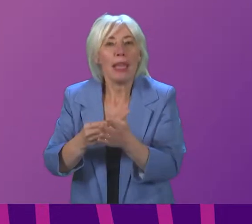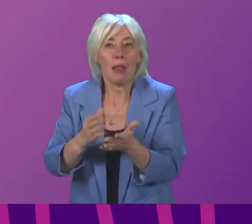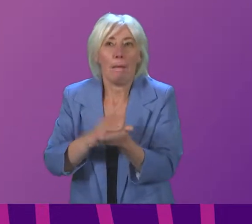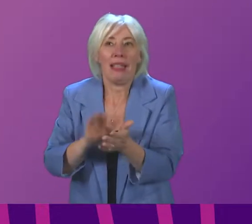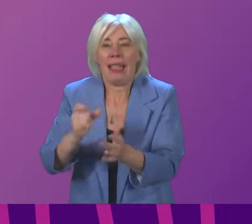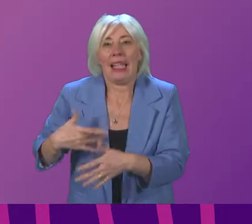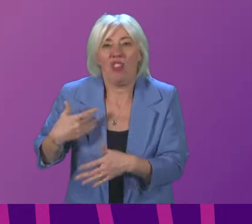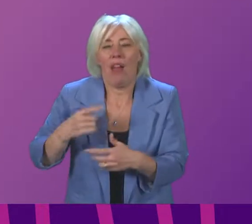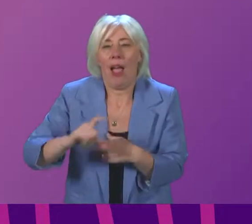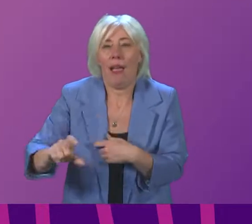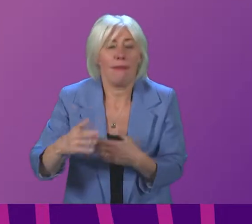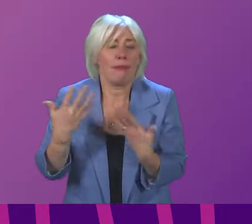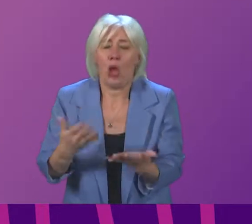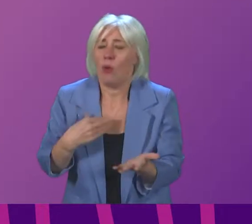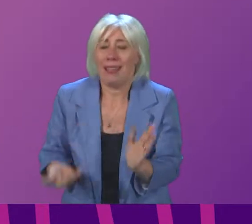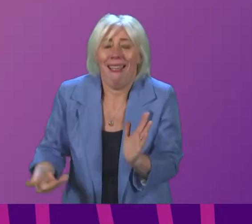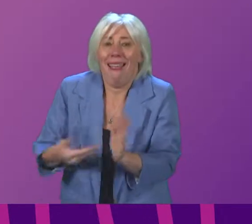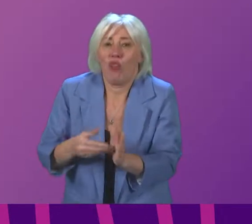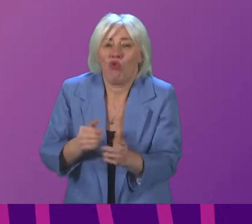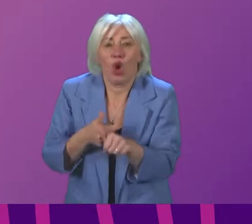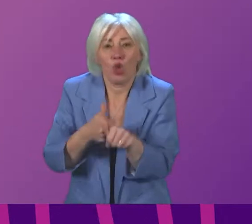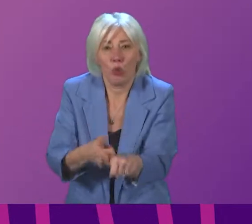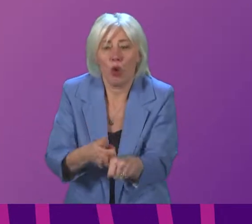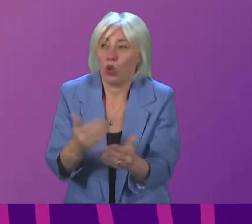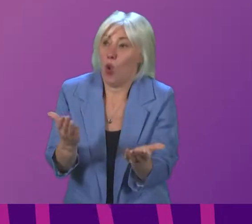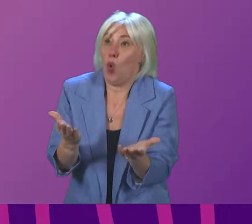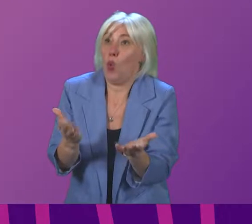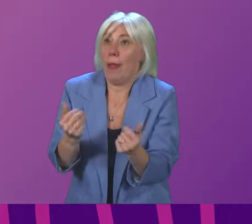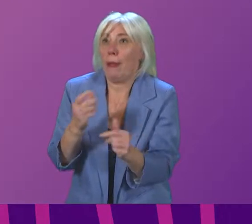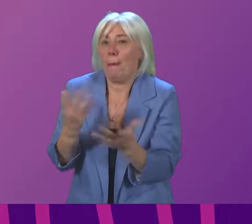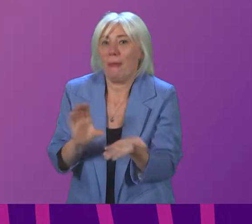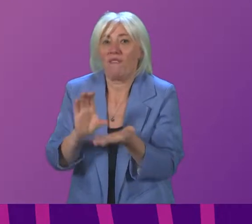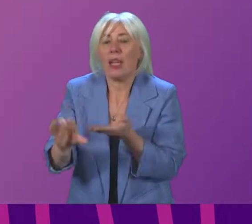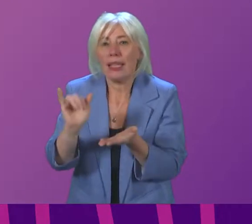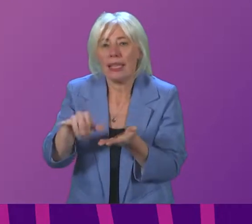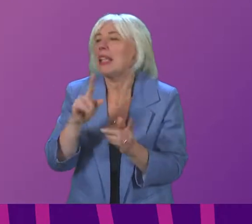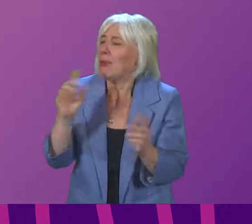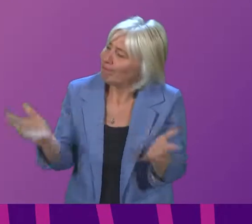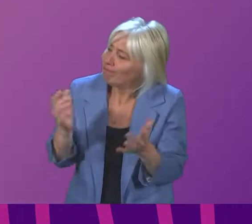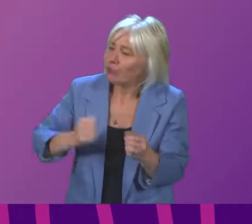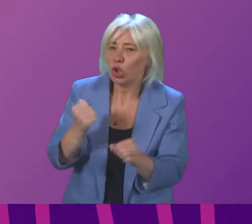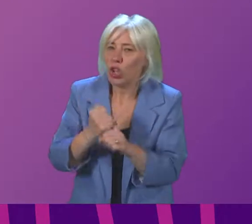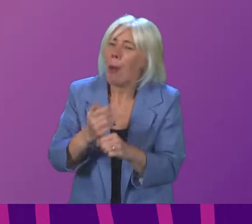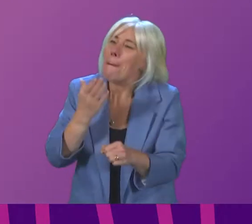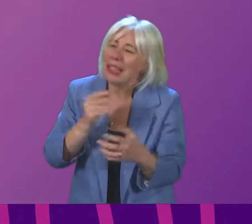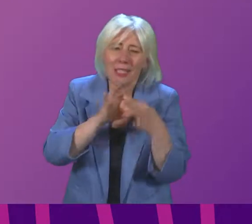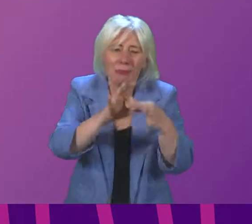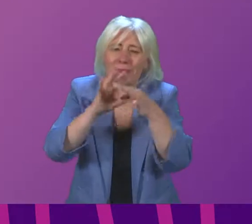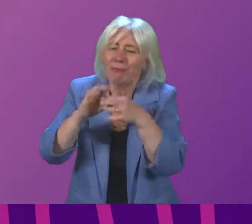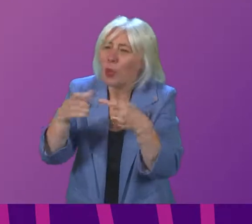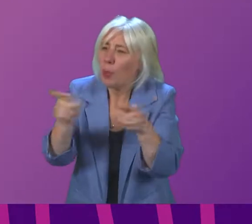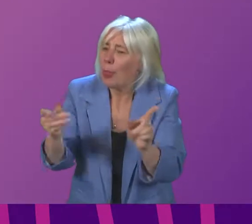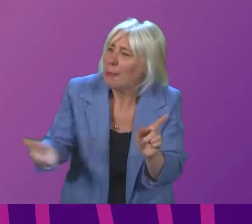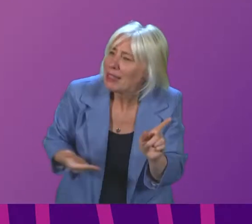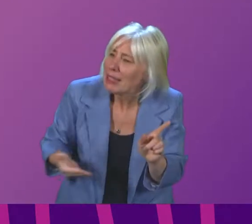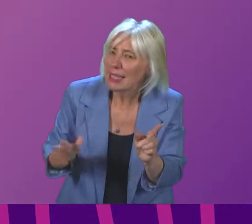They will need extra support. I welcome the assistance outlined, but can I urge the Scottish Government to please engage with these businesses and